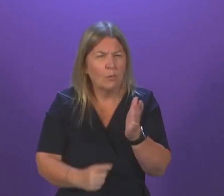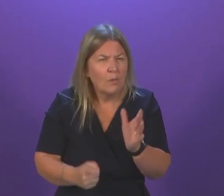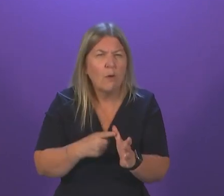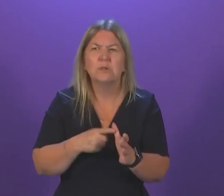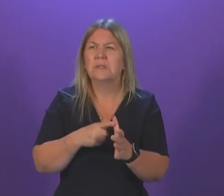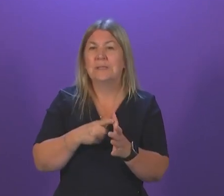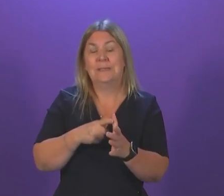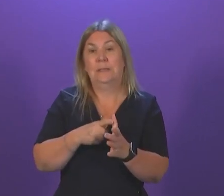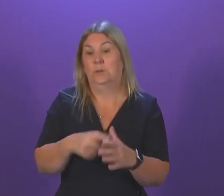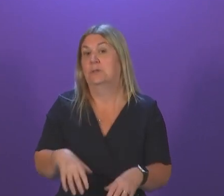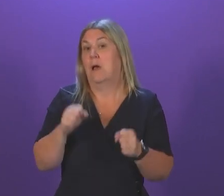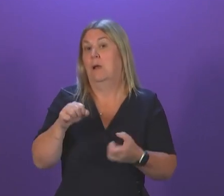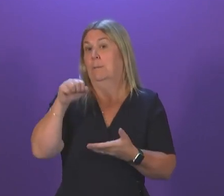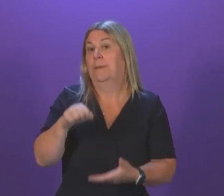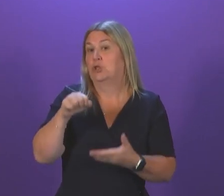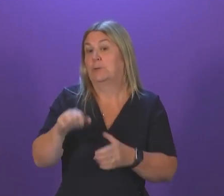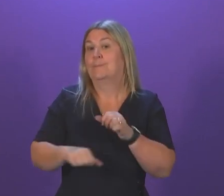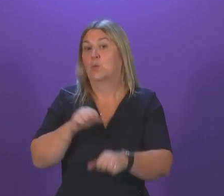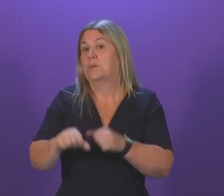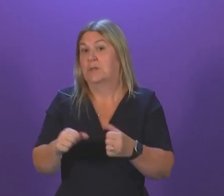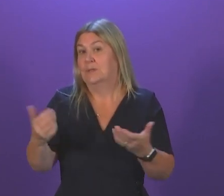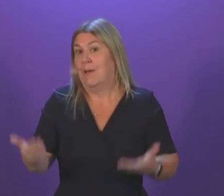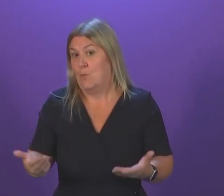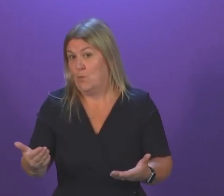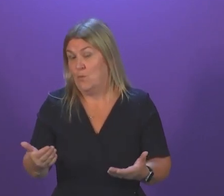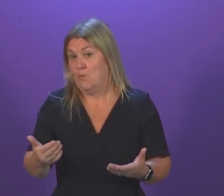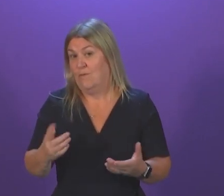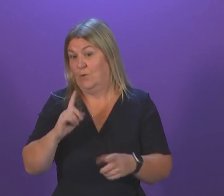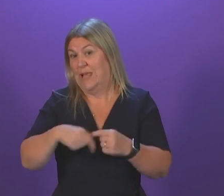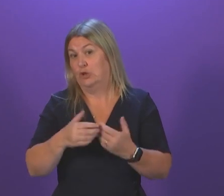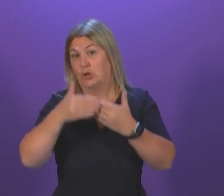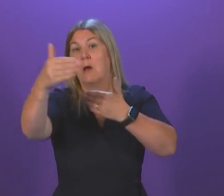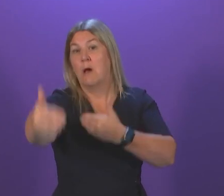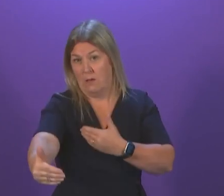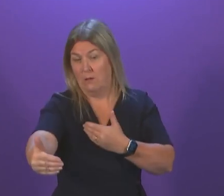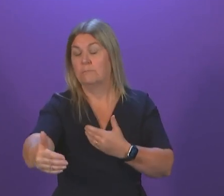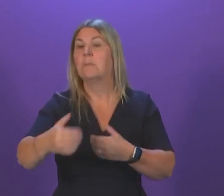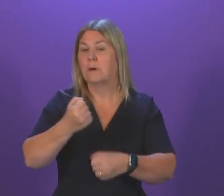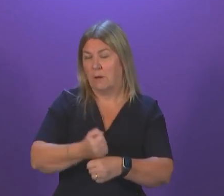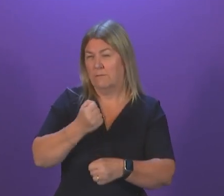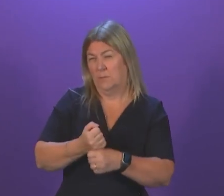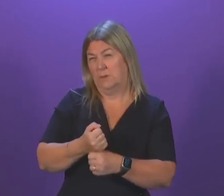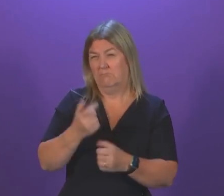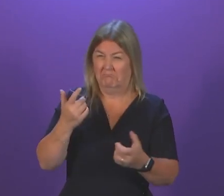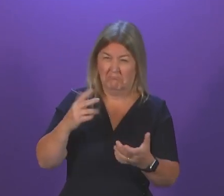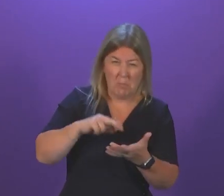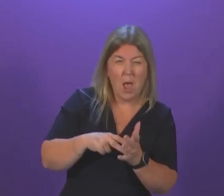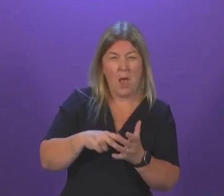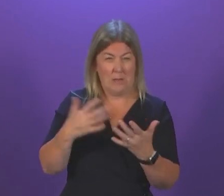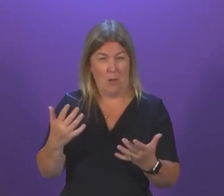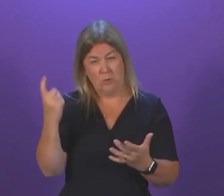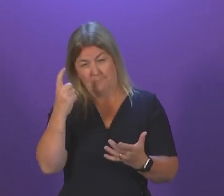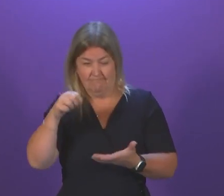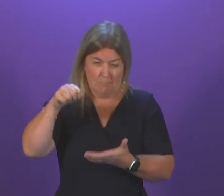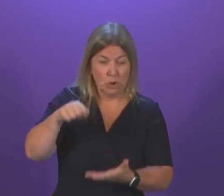the budget process. The budget for the next financial year will be set out by the Scottish Government in early December as was confirmed